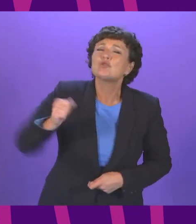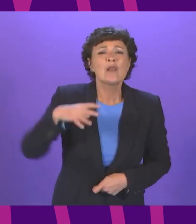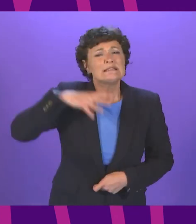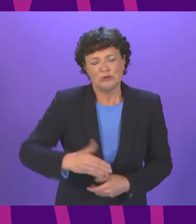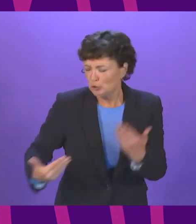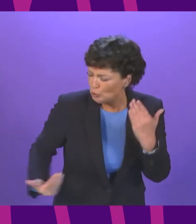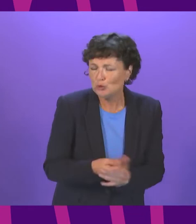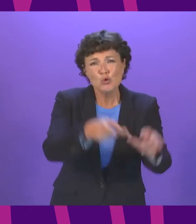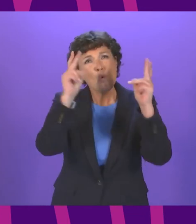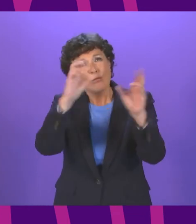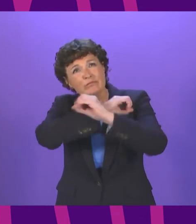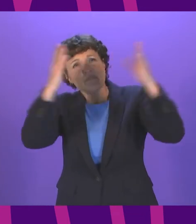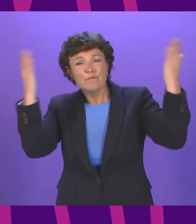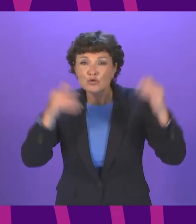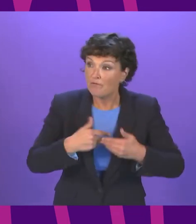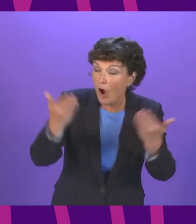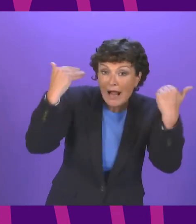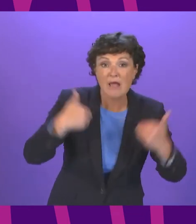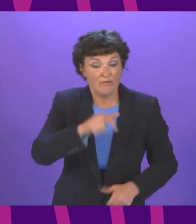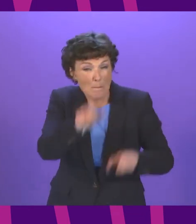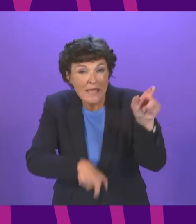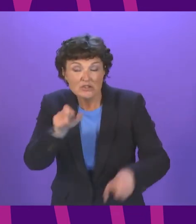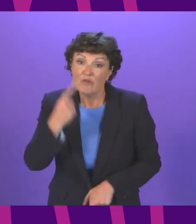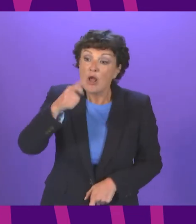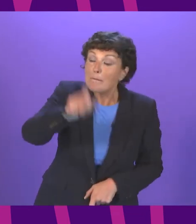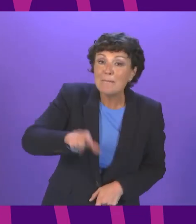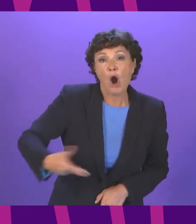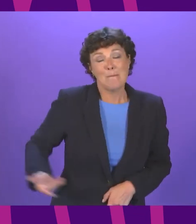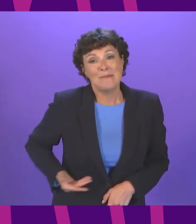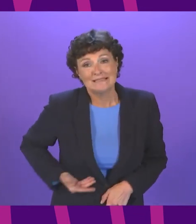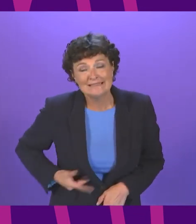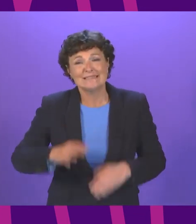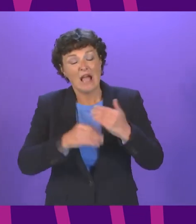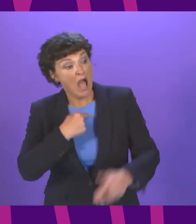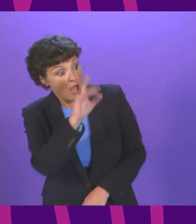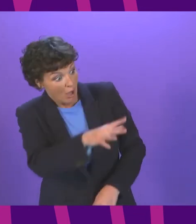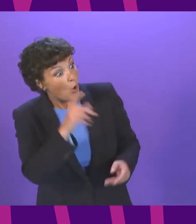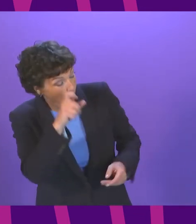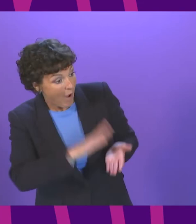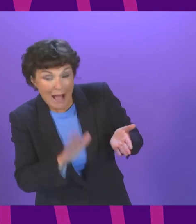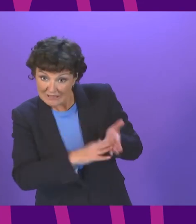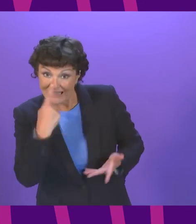new hope right now for the climate for our patients for our young people and our businesses that requires each of